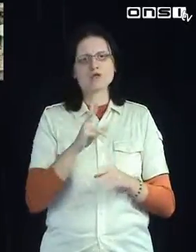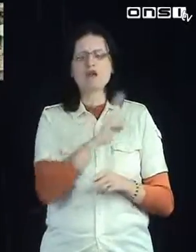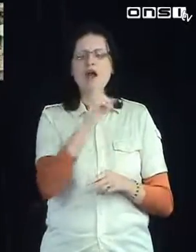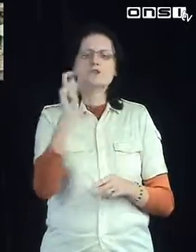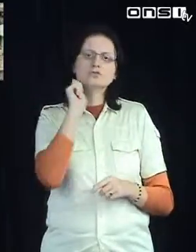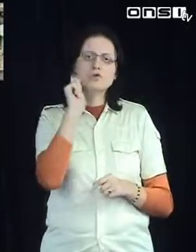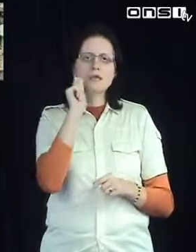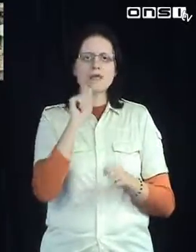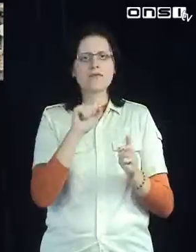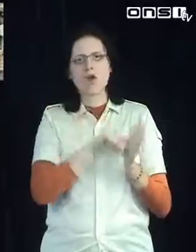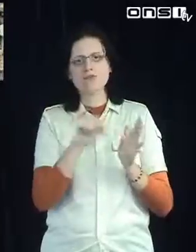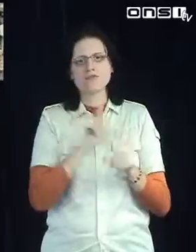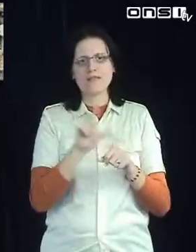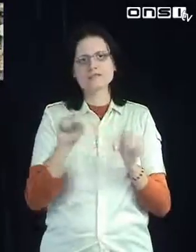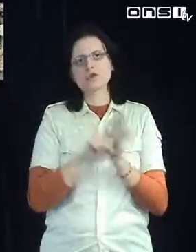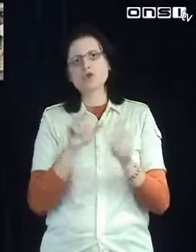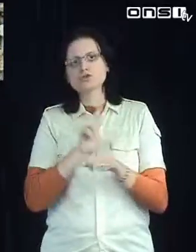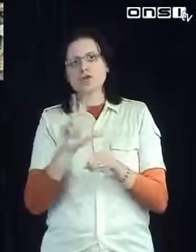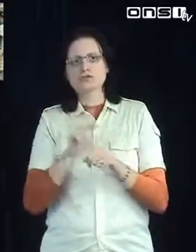I will the food is Thank you.